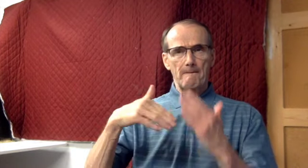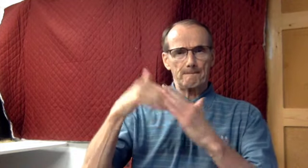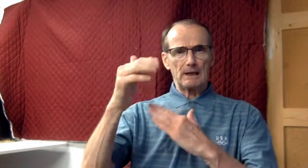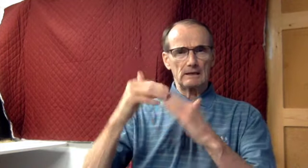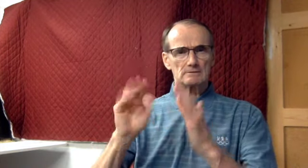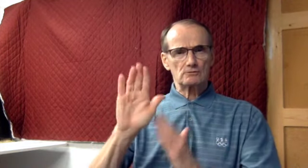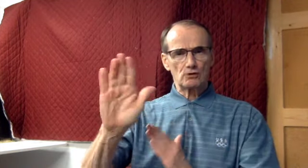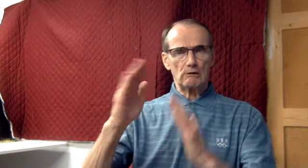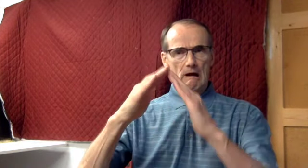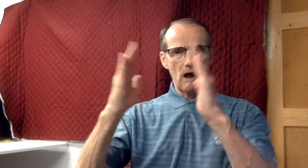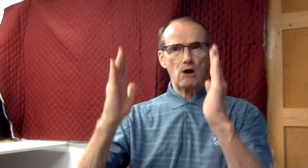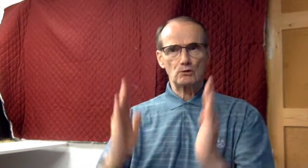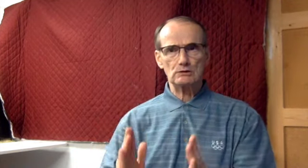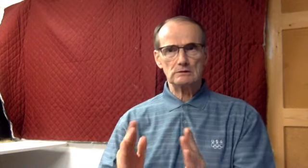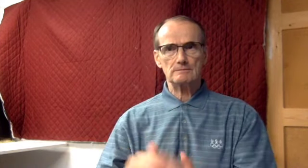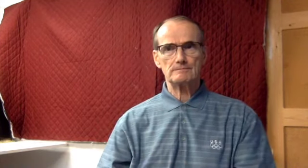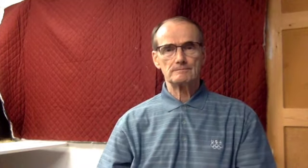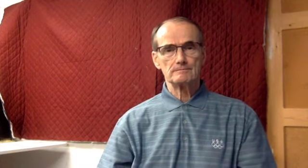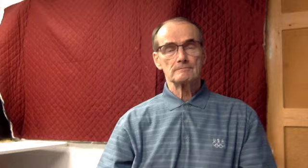Wisdom has built her house.